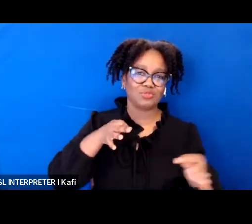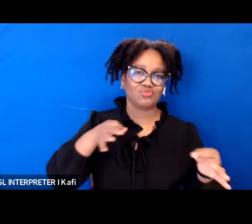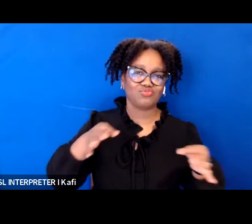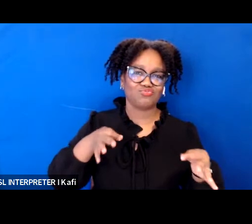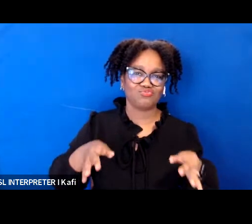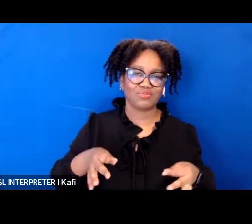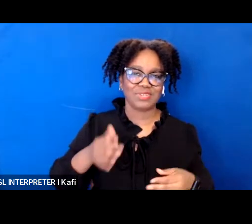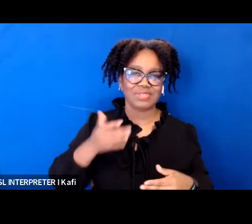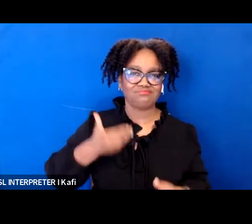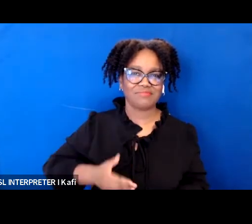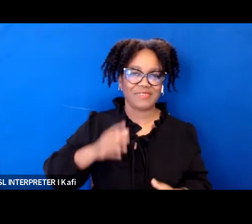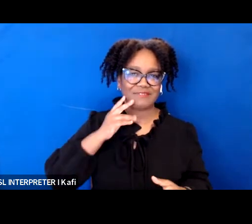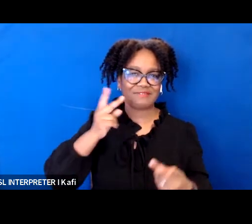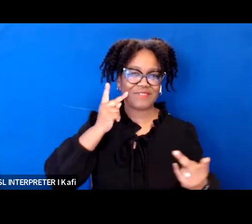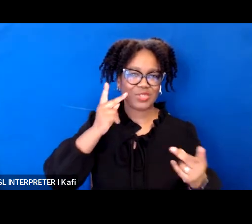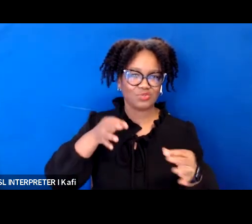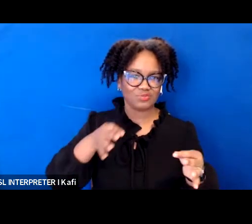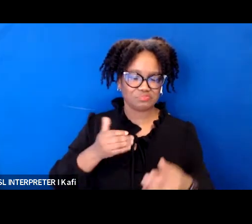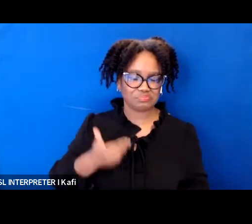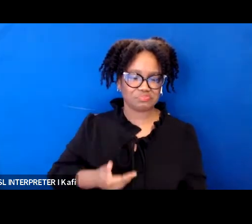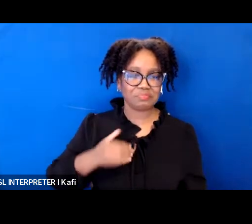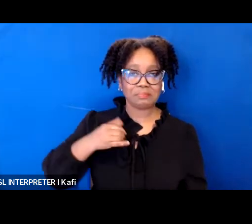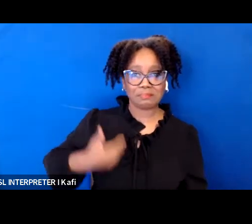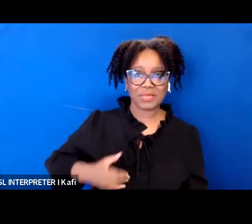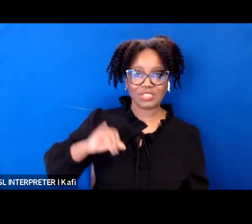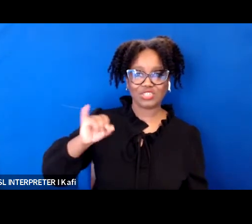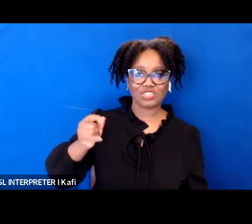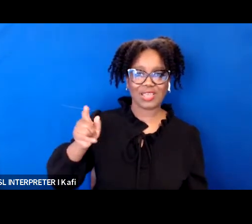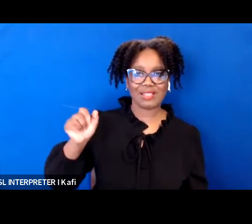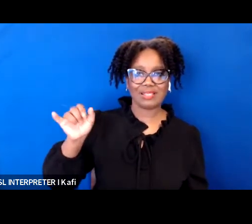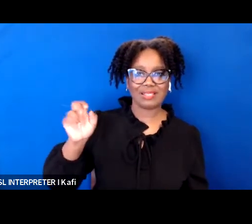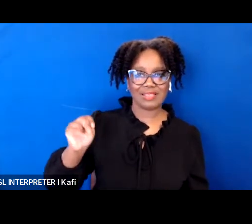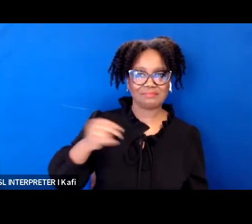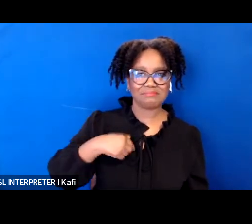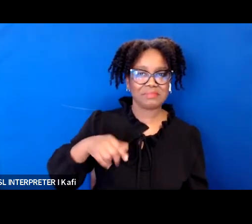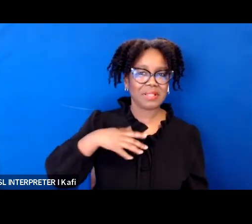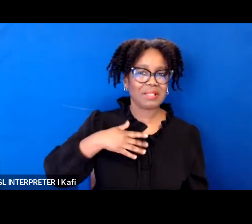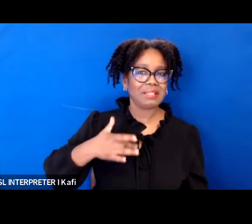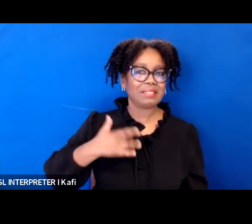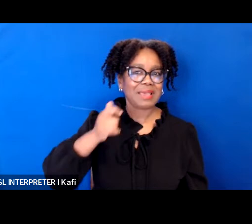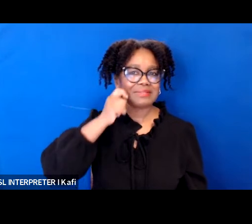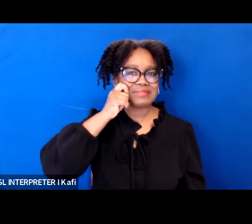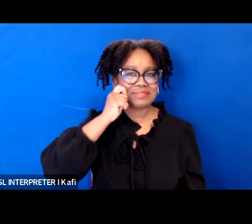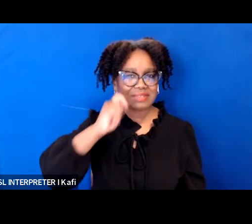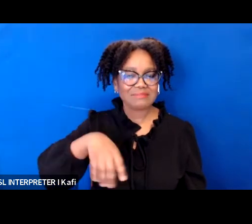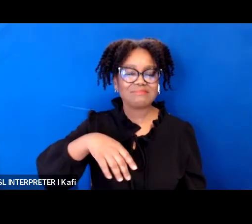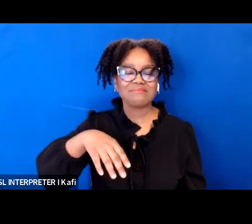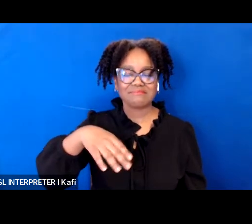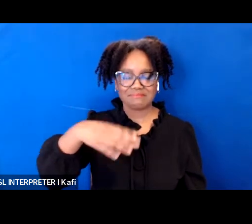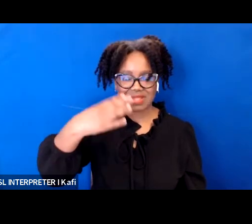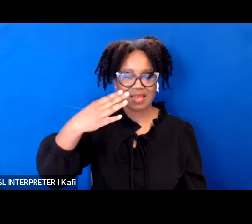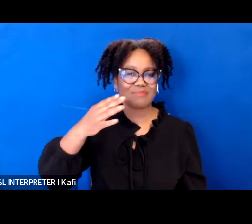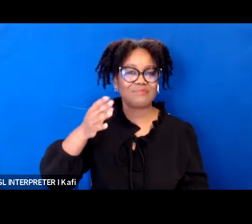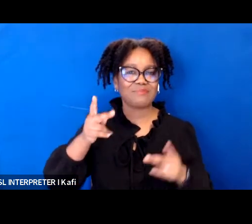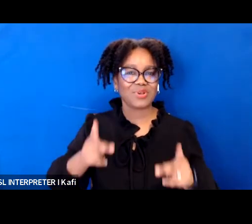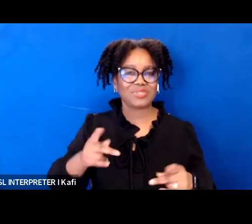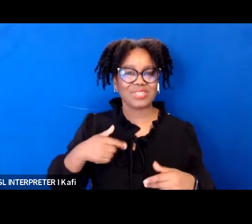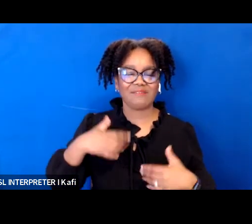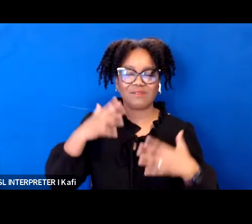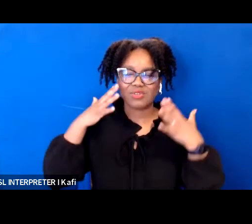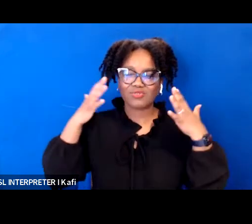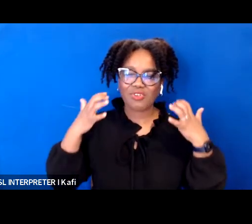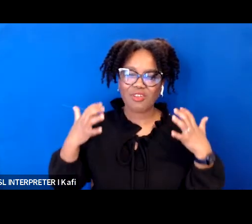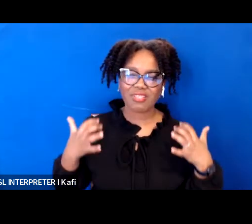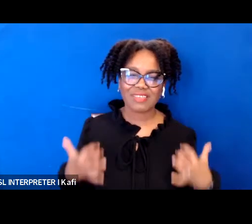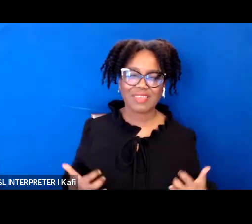light-skinned black and asian person i identify as disabled i have long brown curly hair i'm wearing a